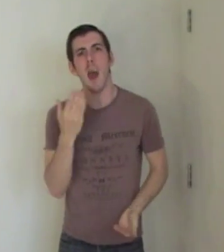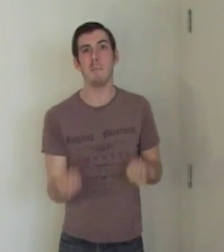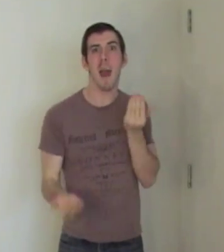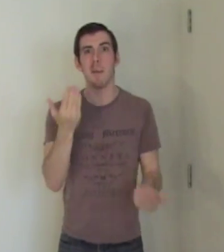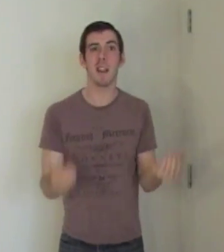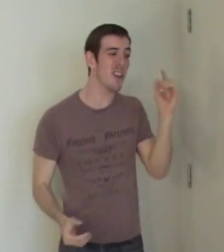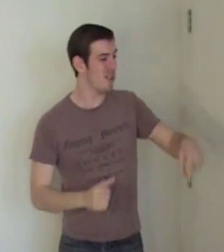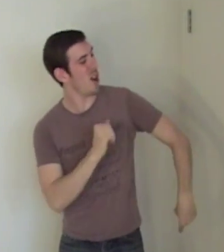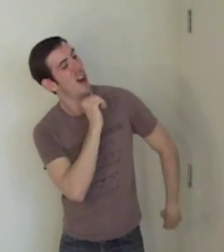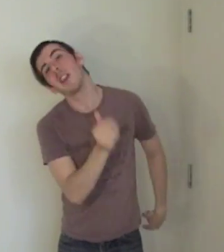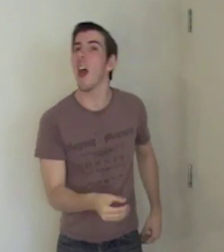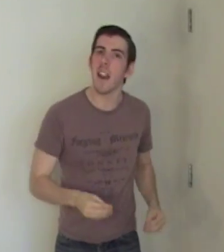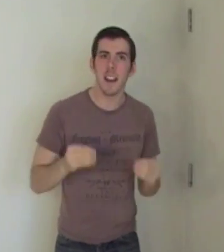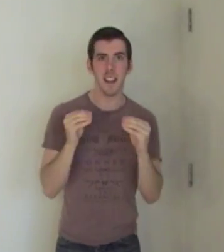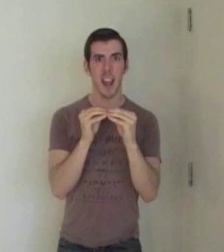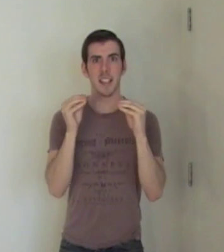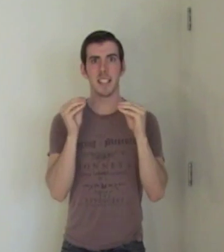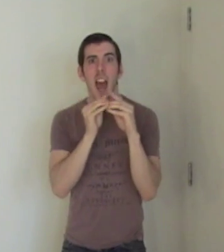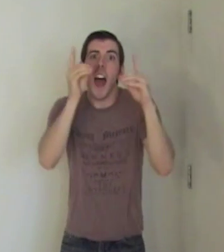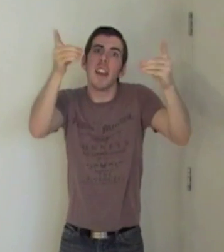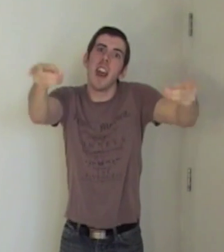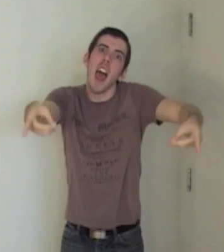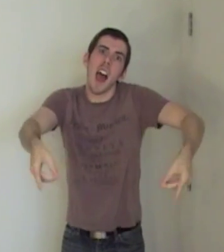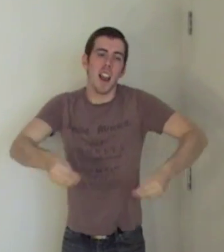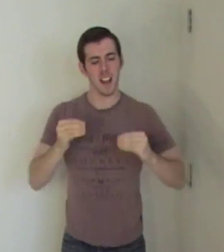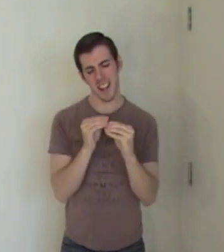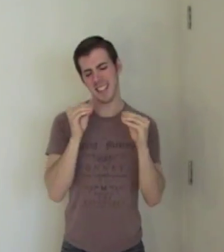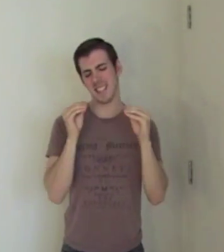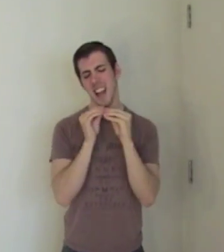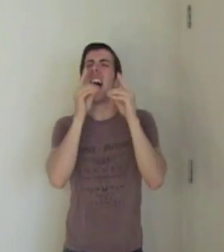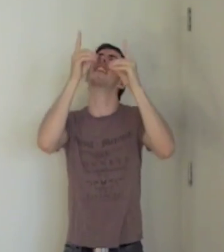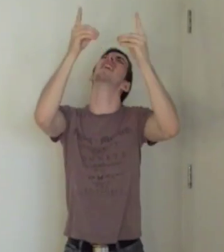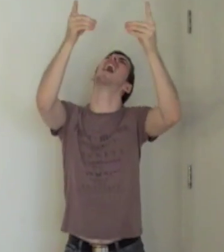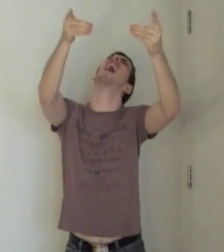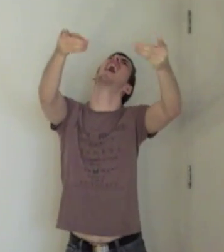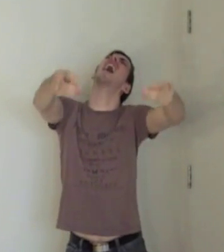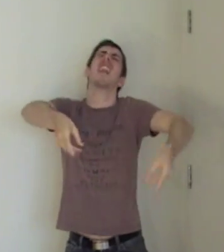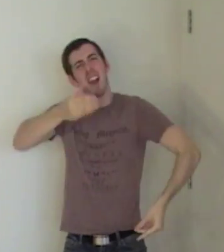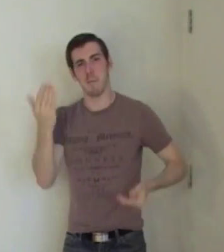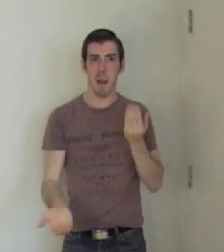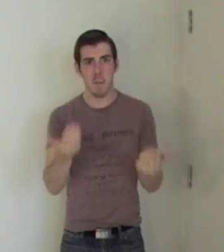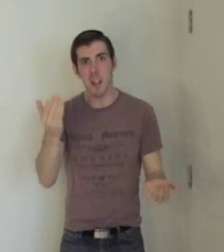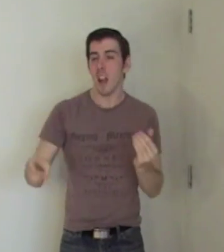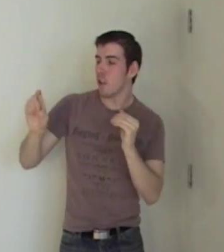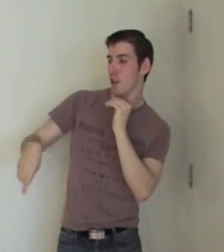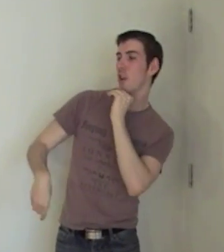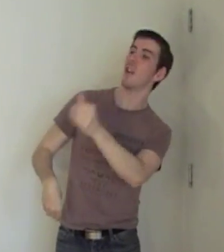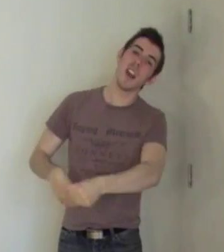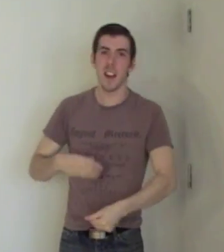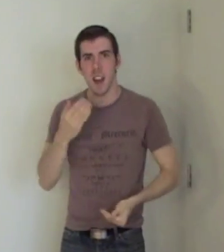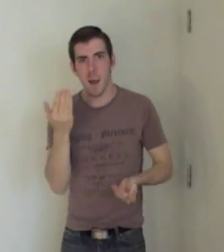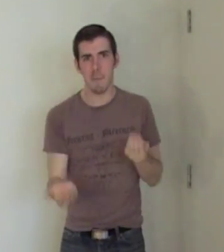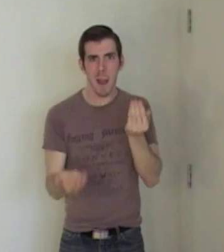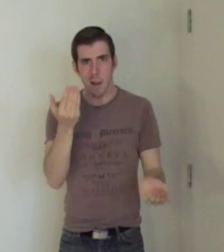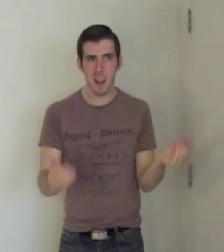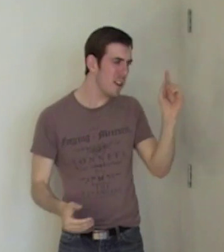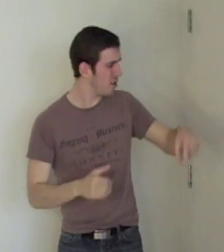Maybe you shouldn't Kiss and tell Kiss and tell Maybe you shouldn't Maybe kept it in your